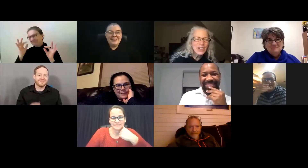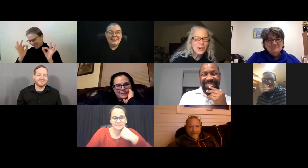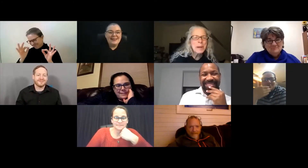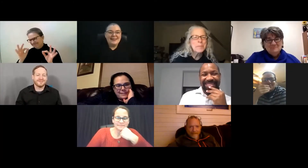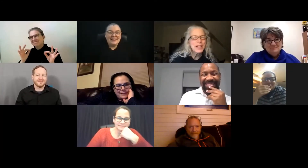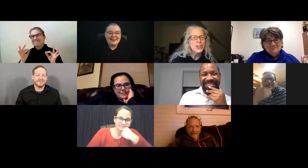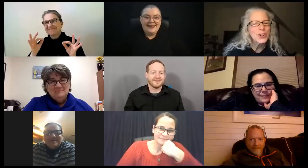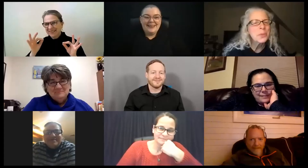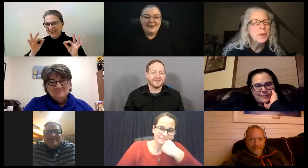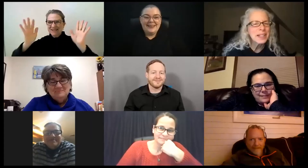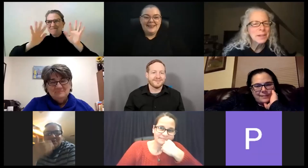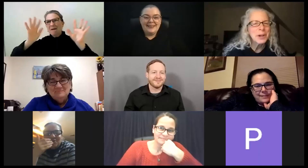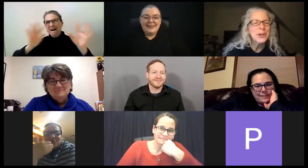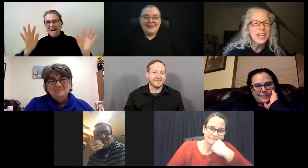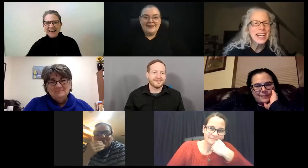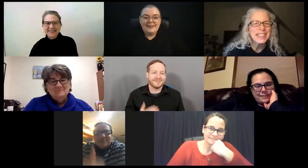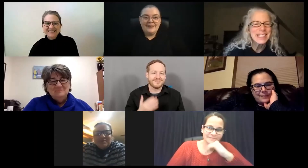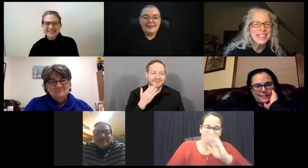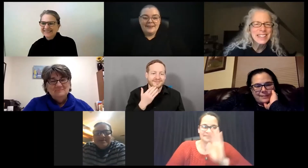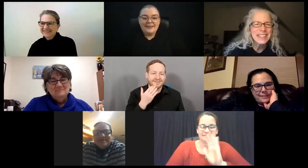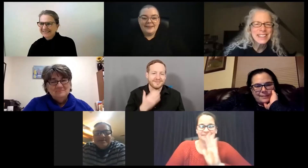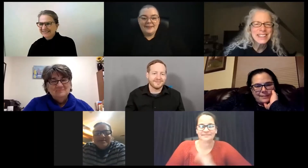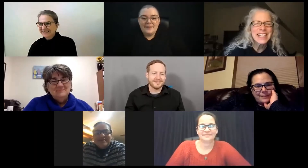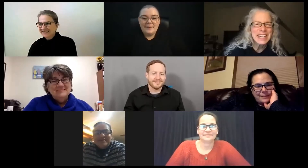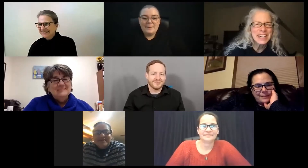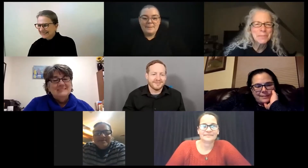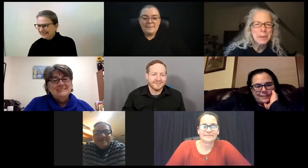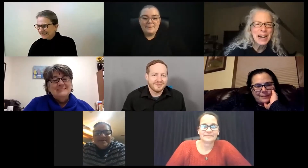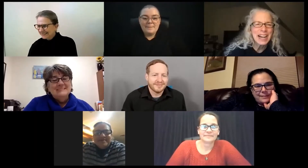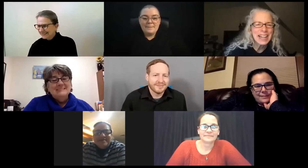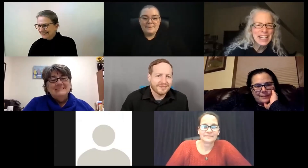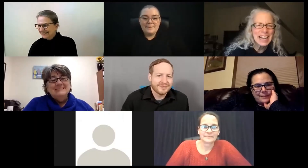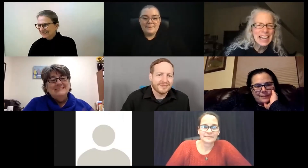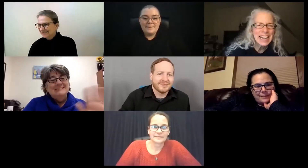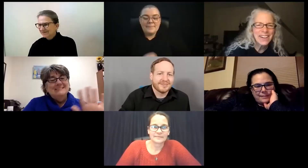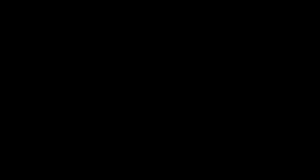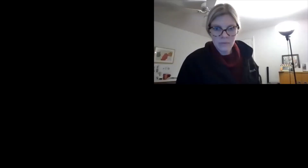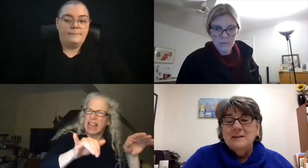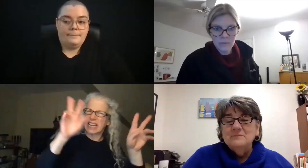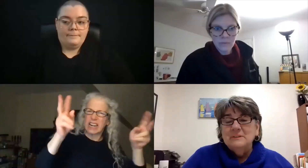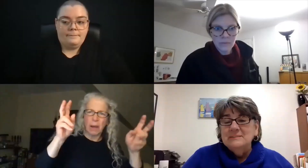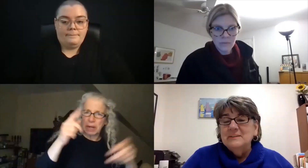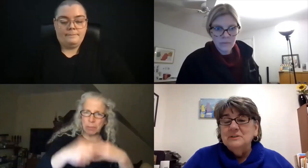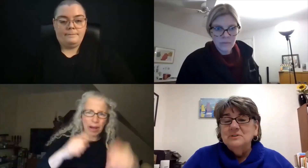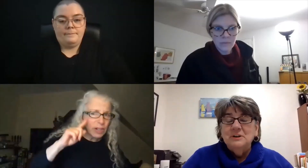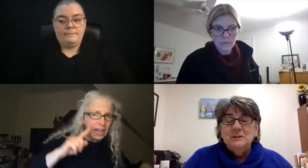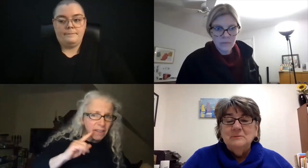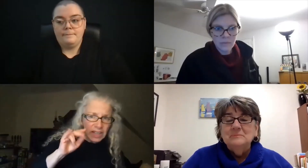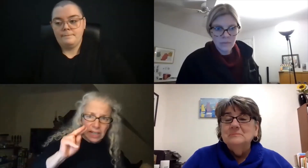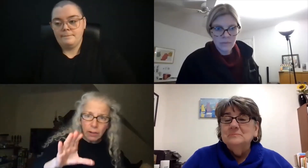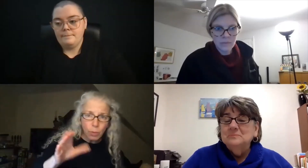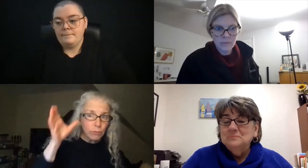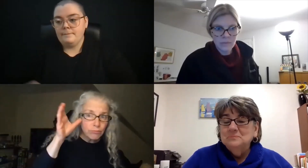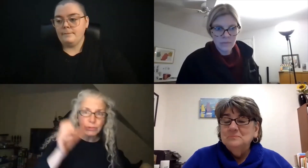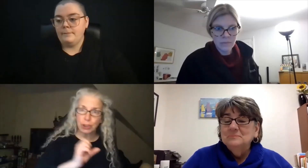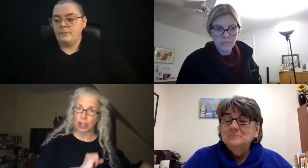Oh, my pleasure. You're welcome. Oh, yes. Take care. Bye-bye. Thanks after listening to her.